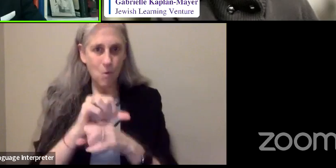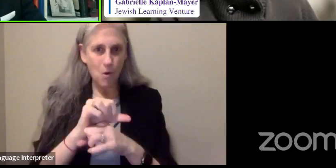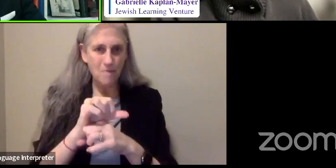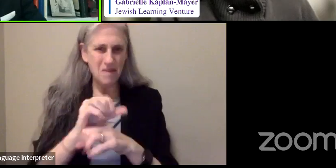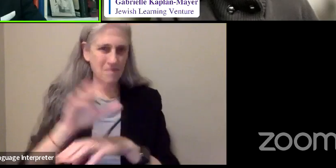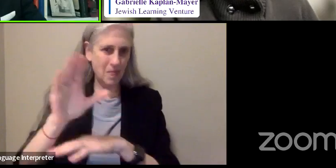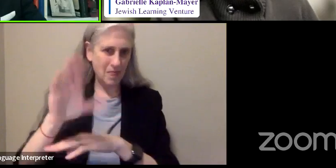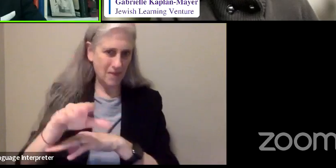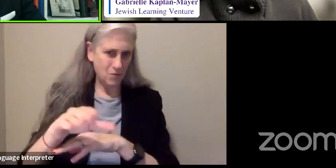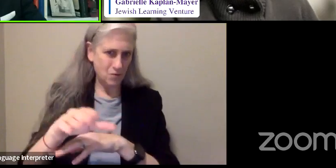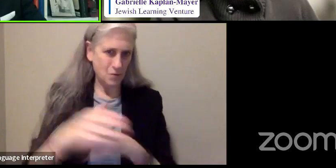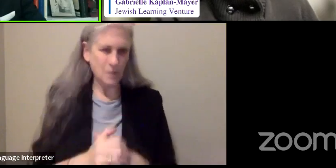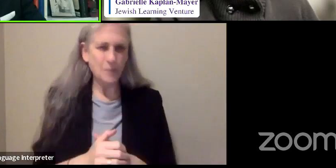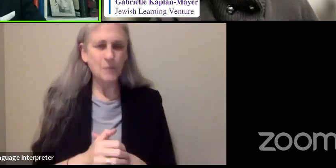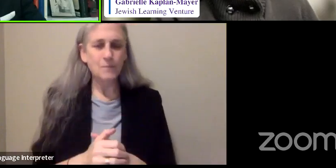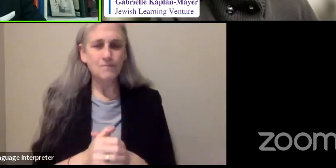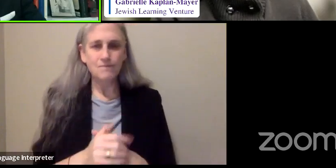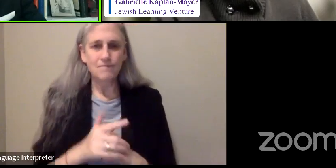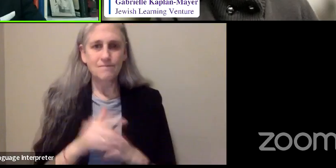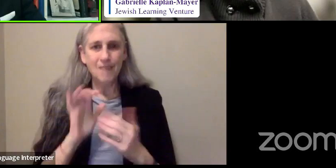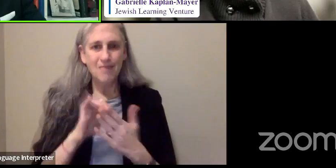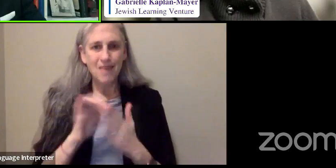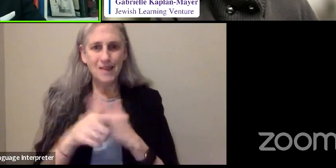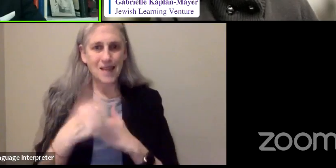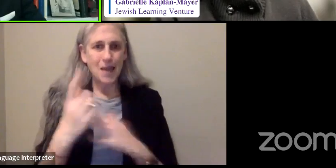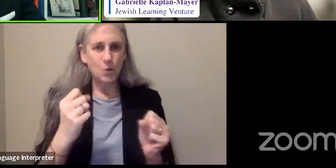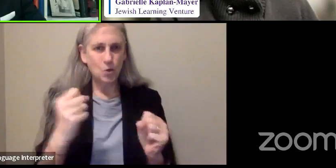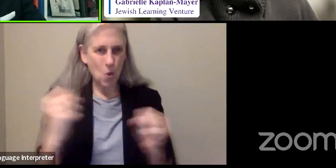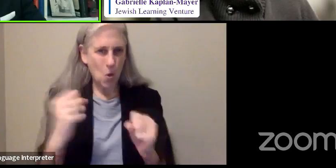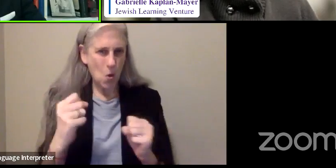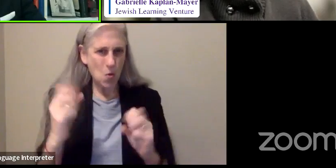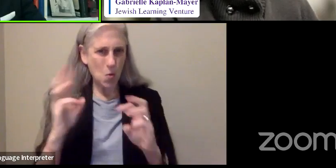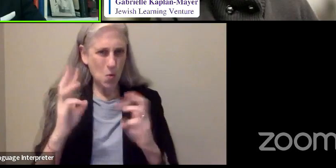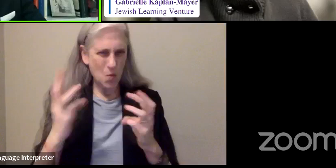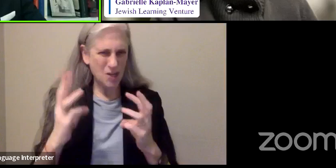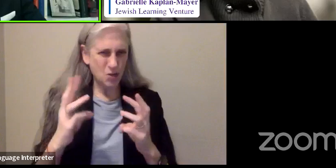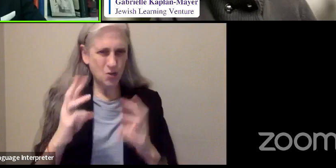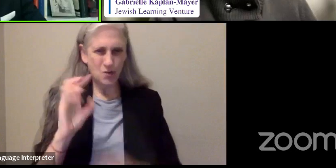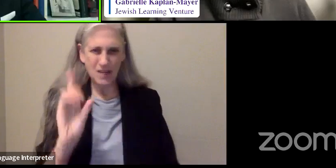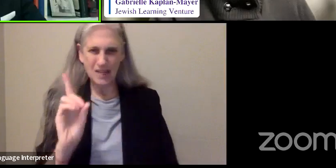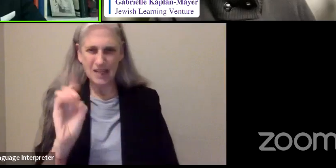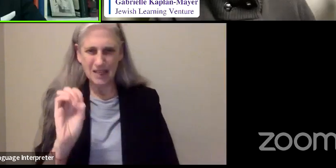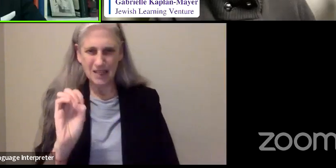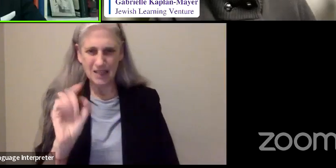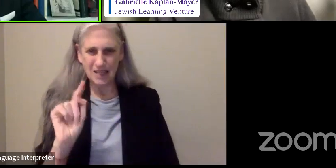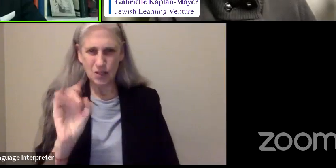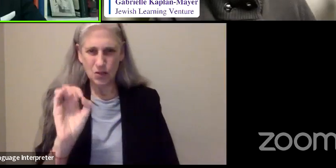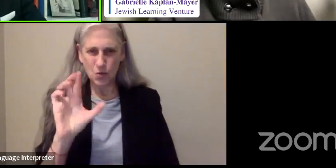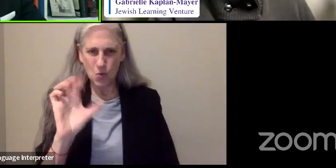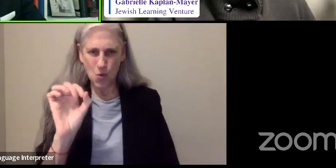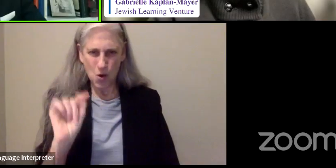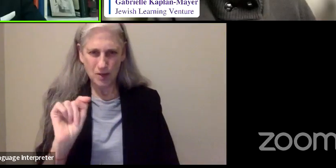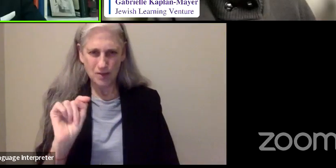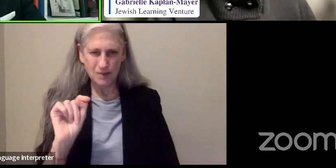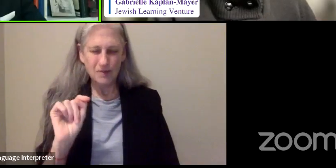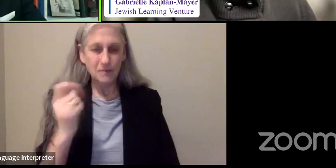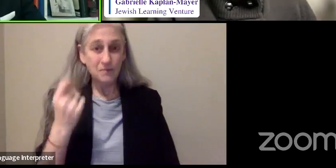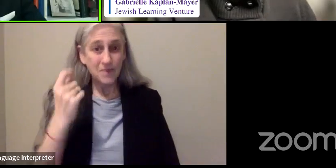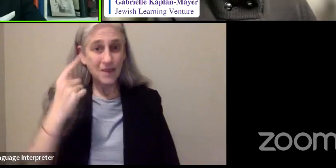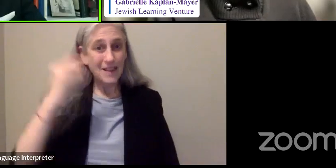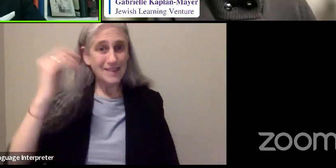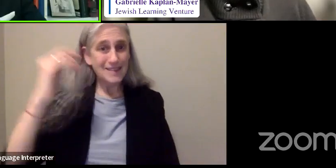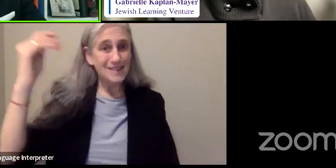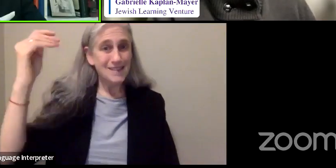And it was a cold winter day in Detroit. But the sun came